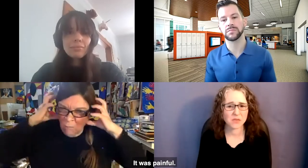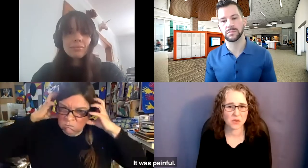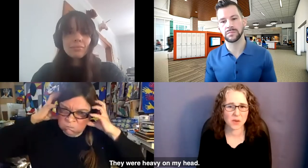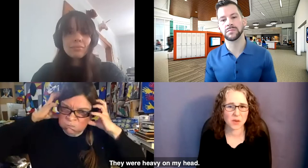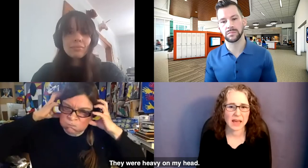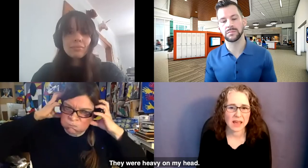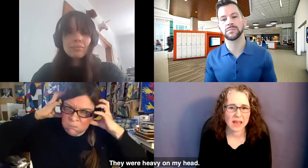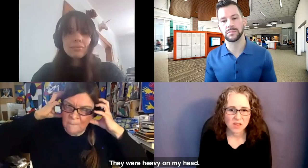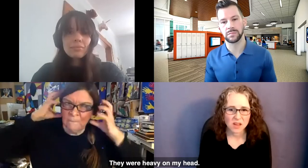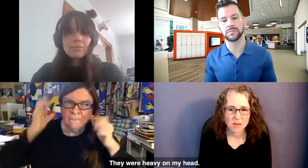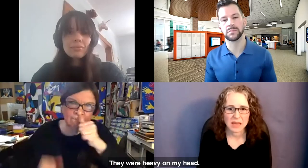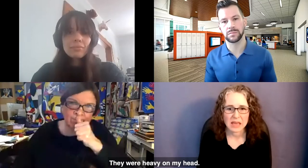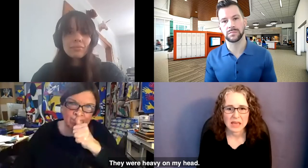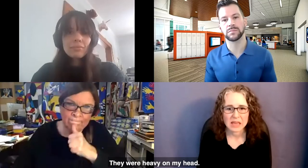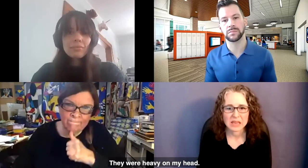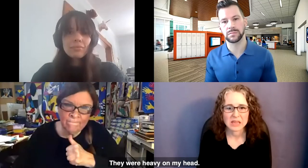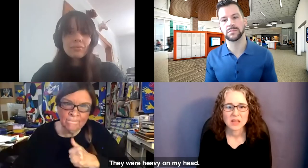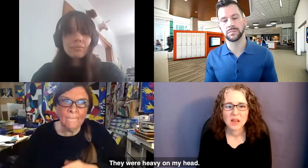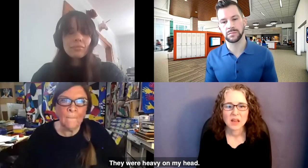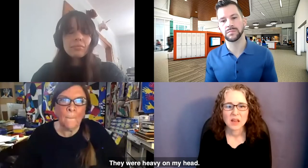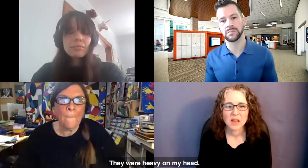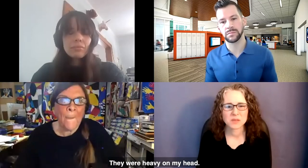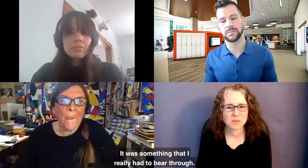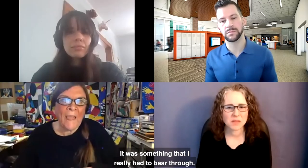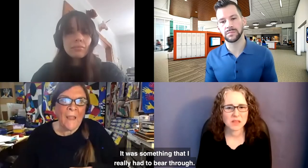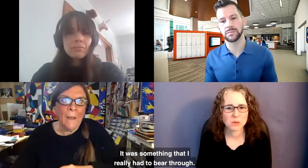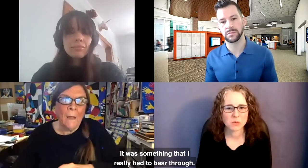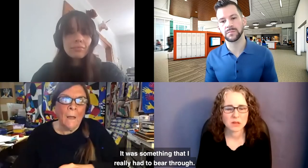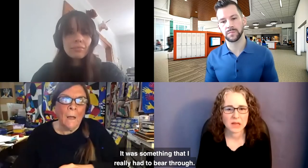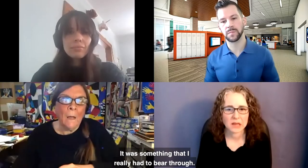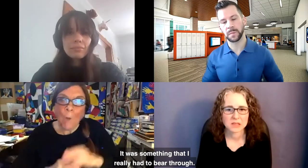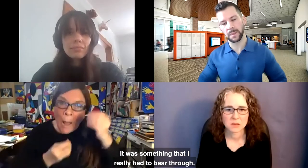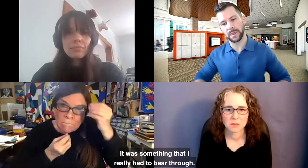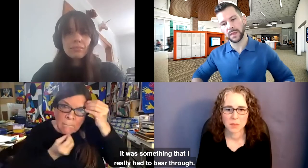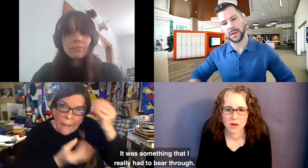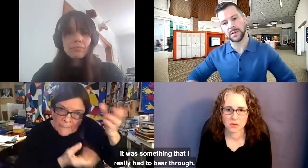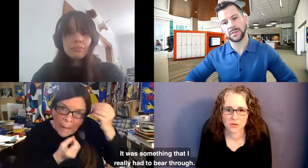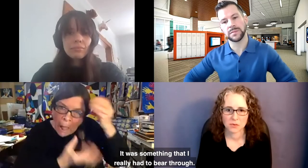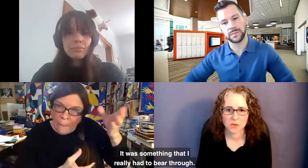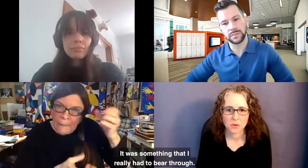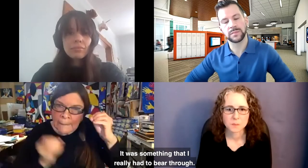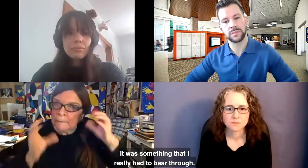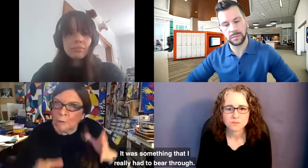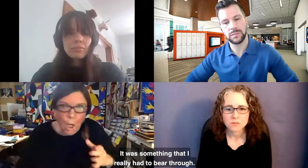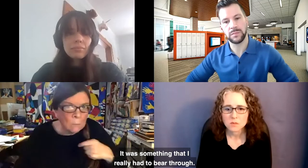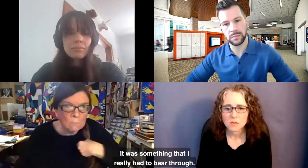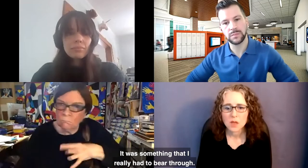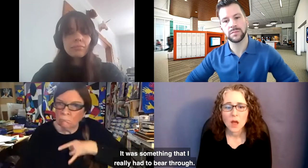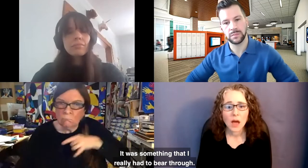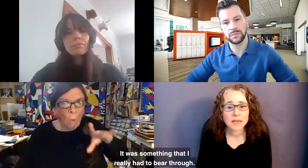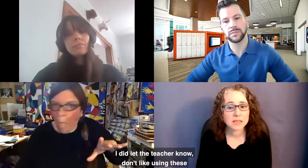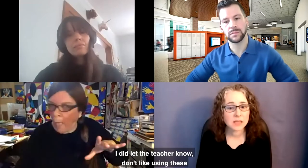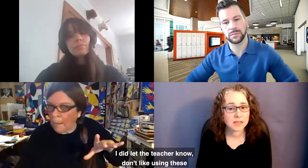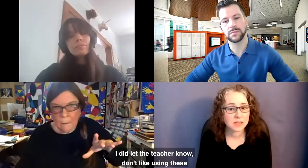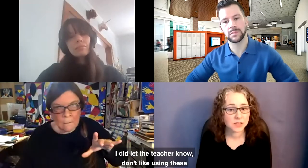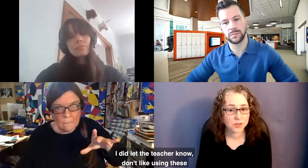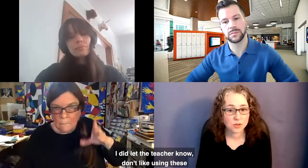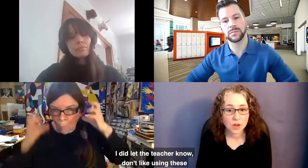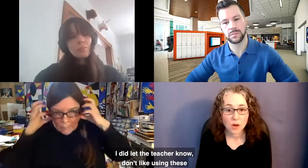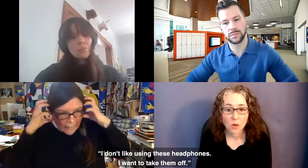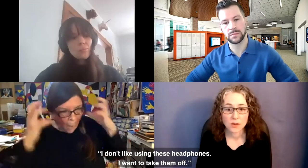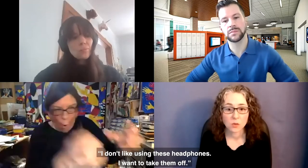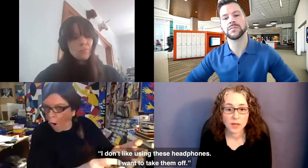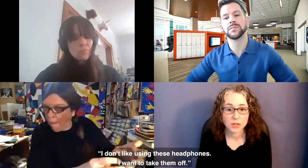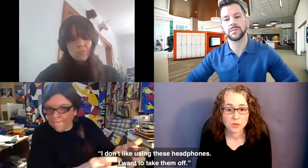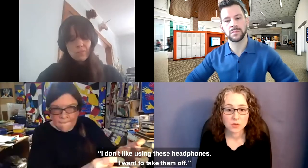painful. They were heavy on my head. It was something that I really had to bear through. I did let the teacher